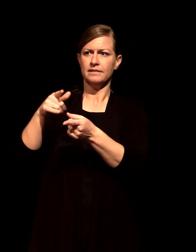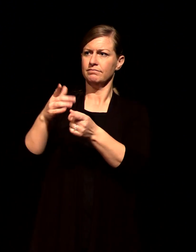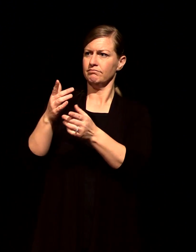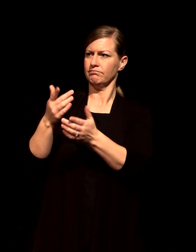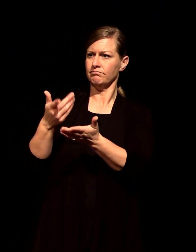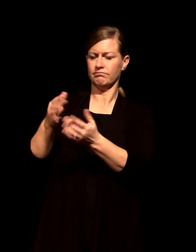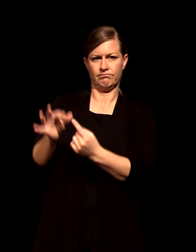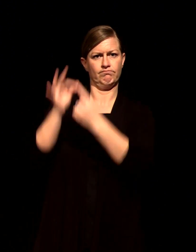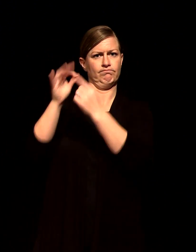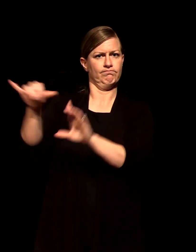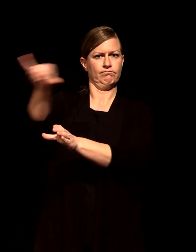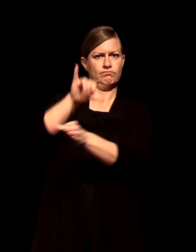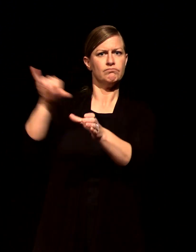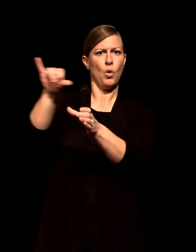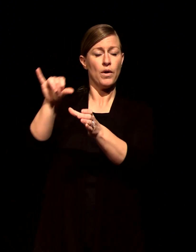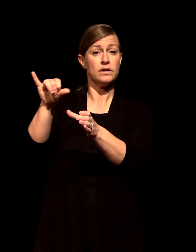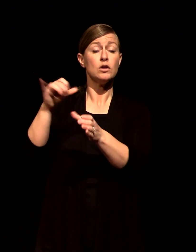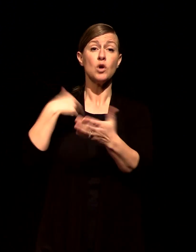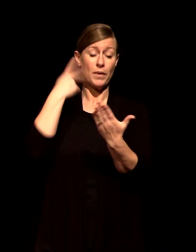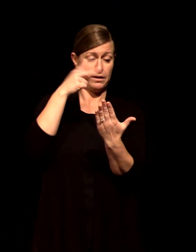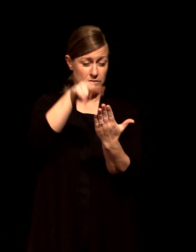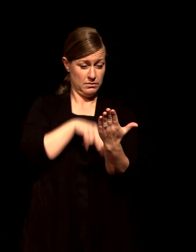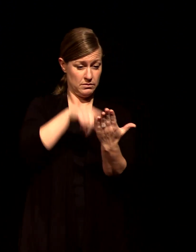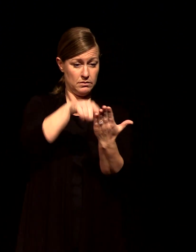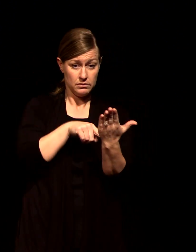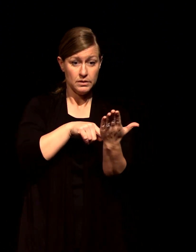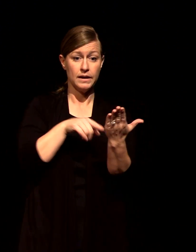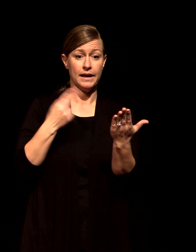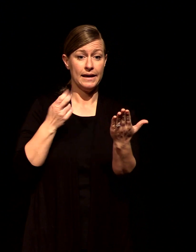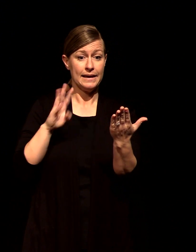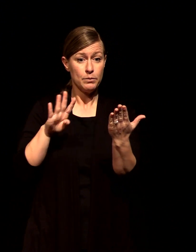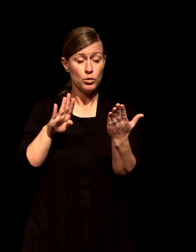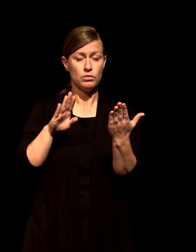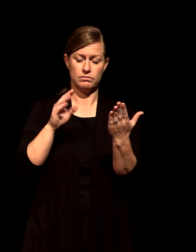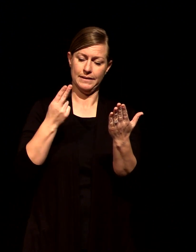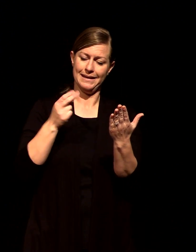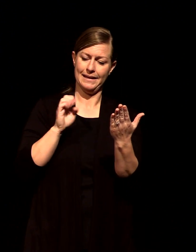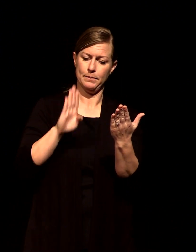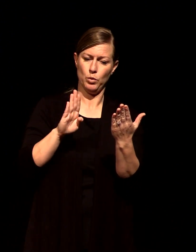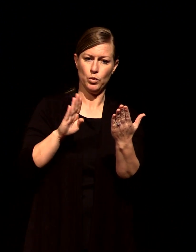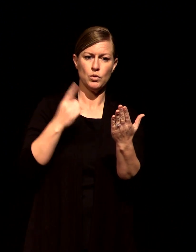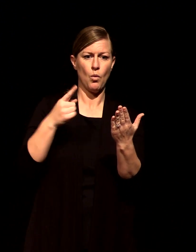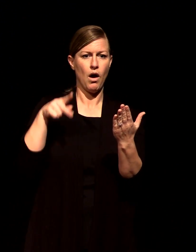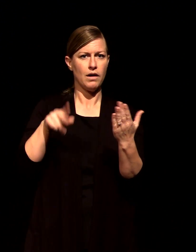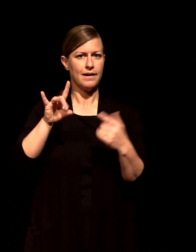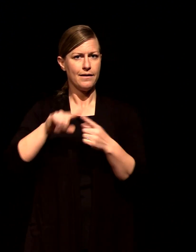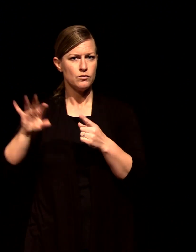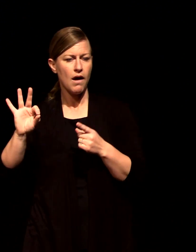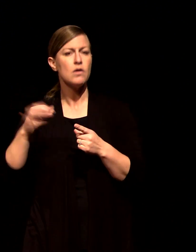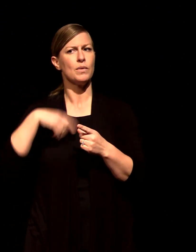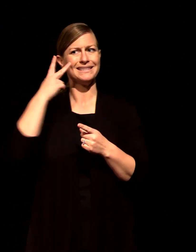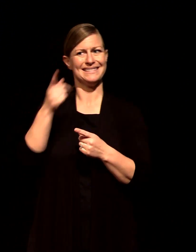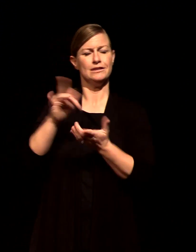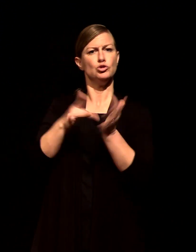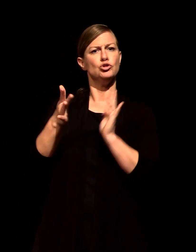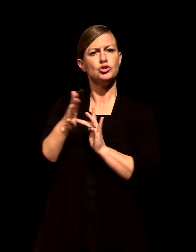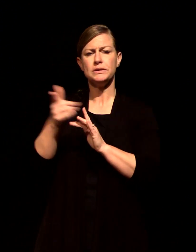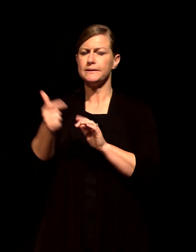he's superior in love and in leadership and in courage and compassion and in justice